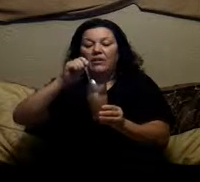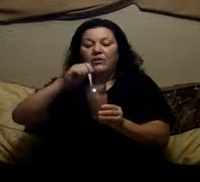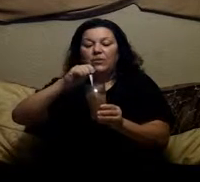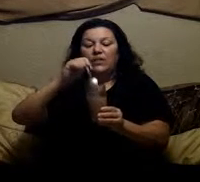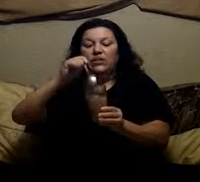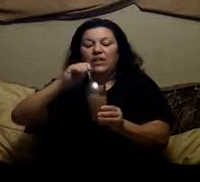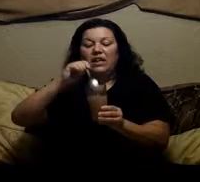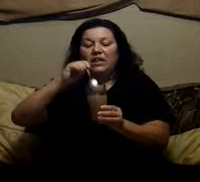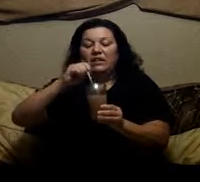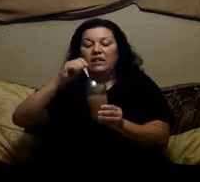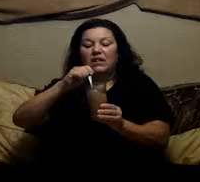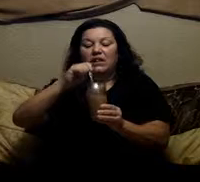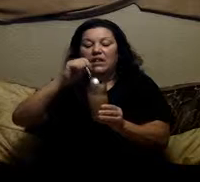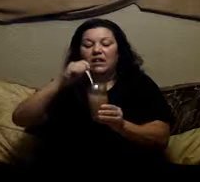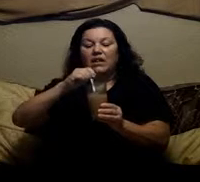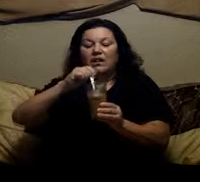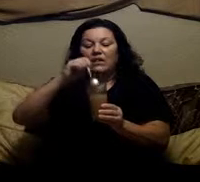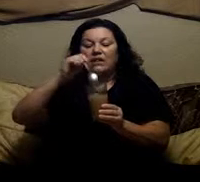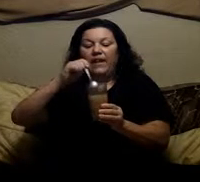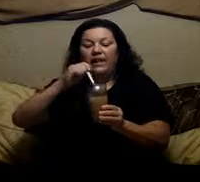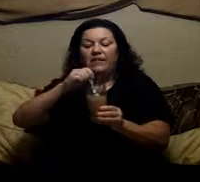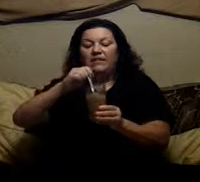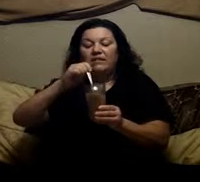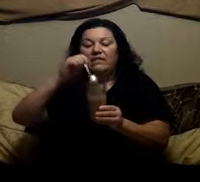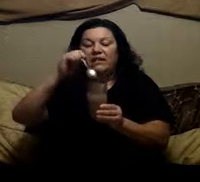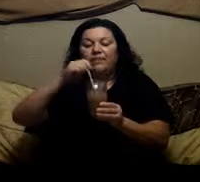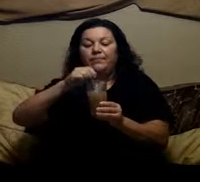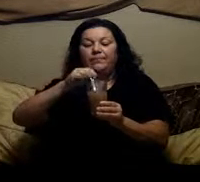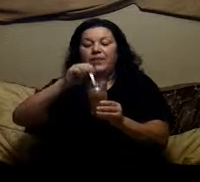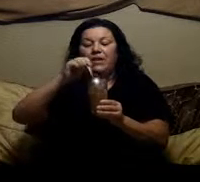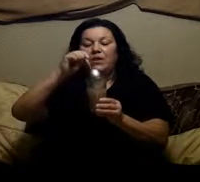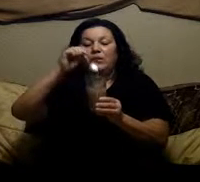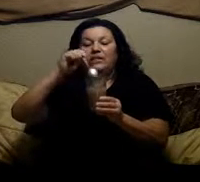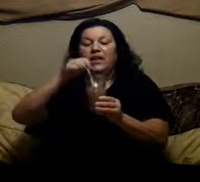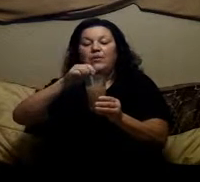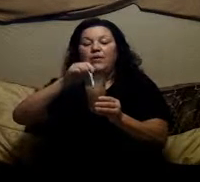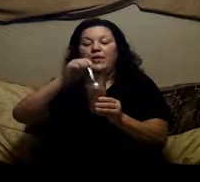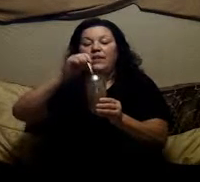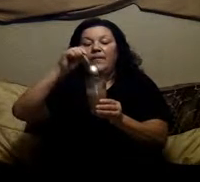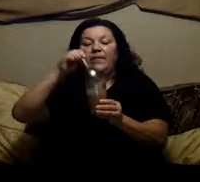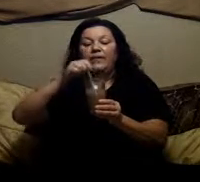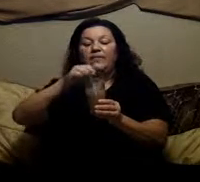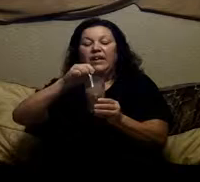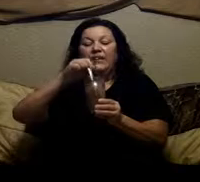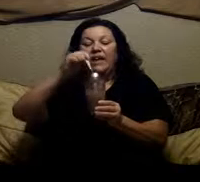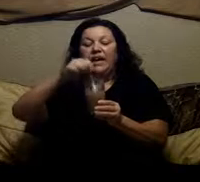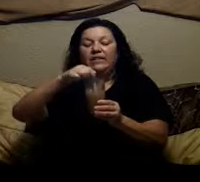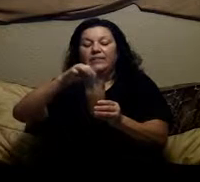So once you get it To that consistency Where it's kind of running down the side of the glass